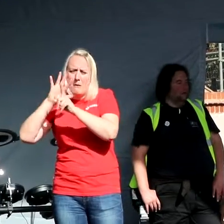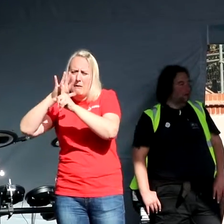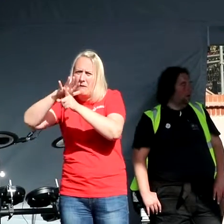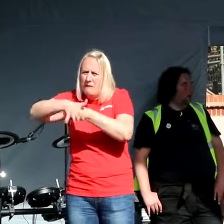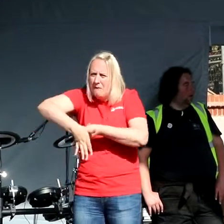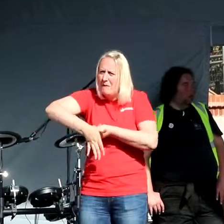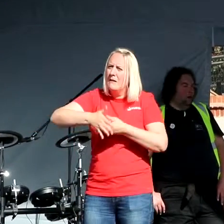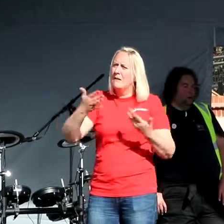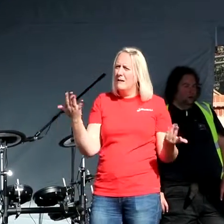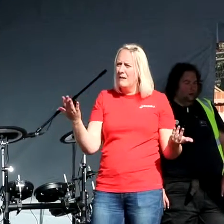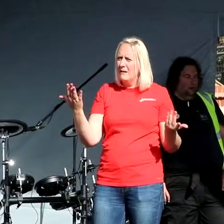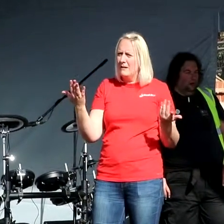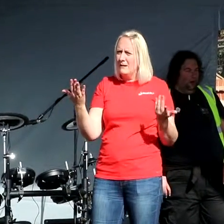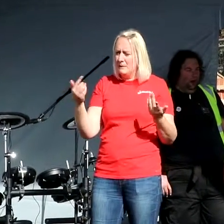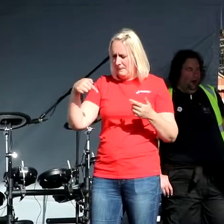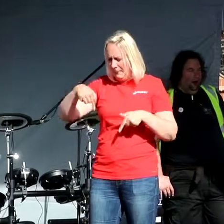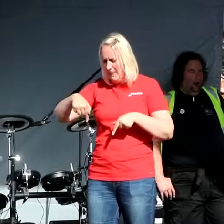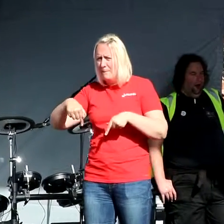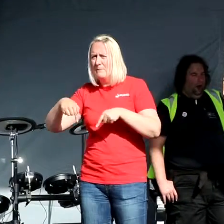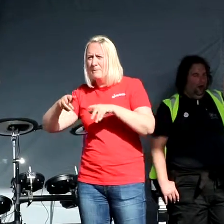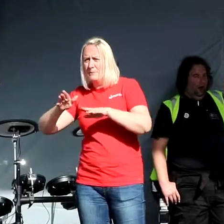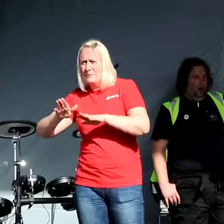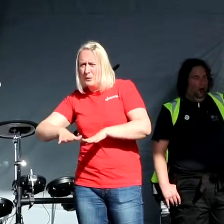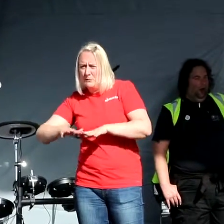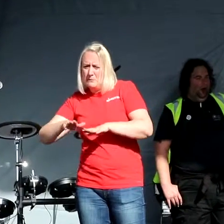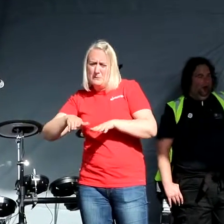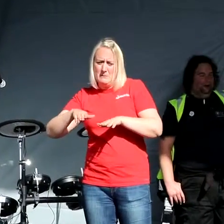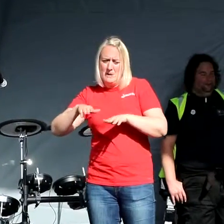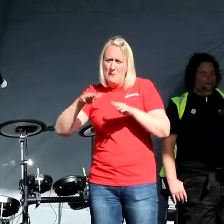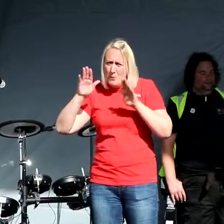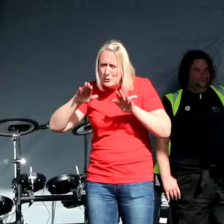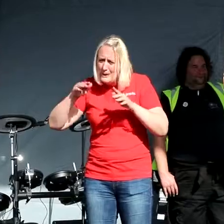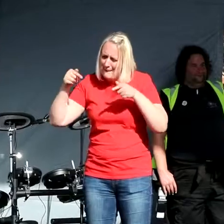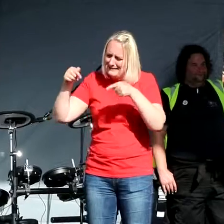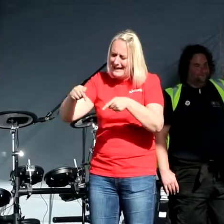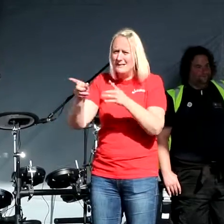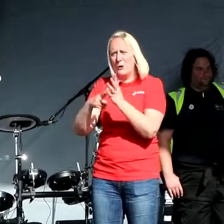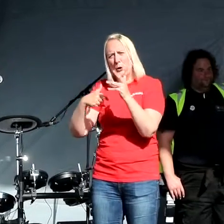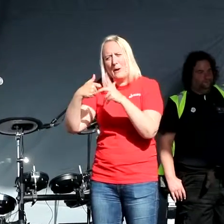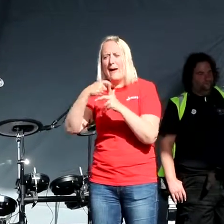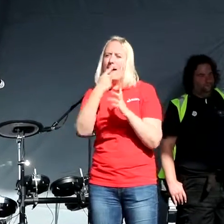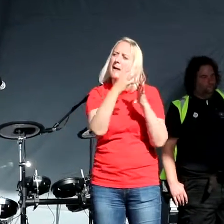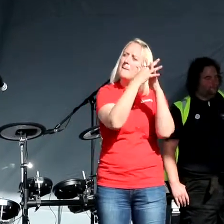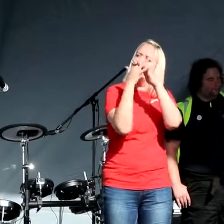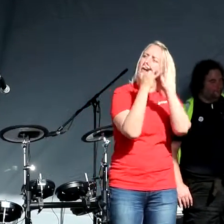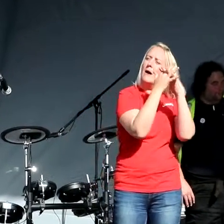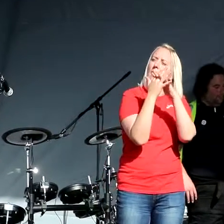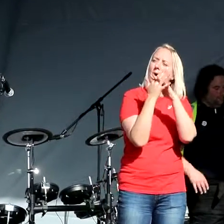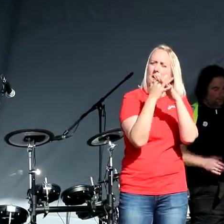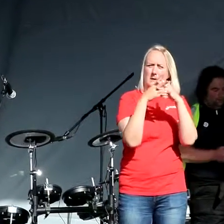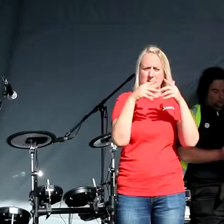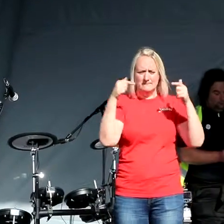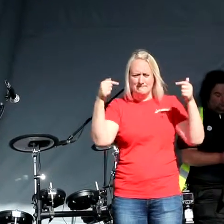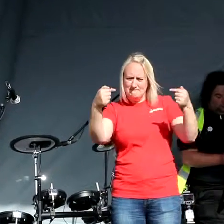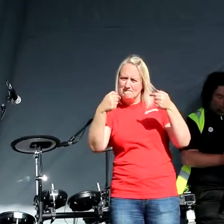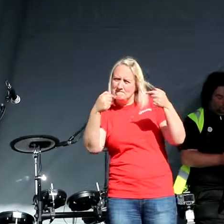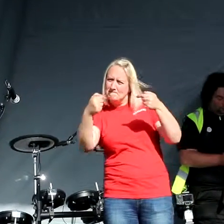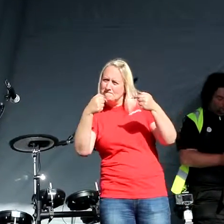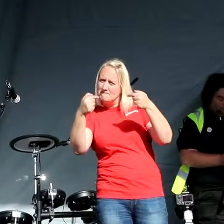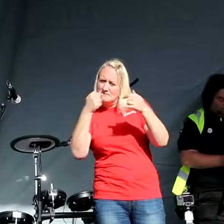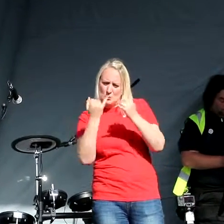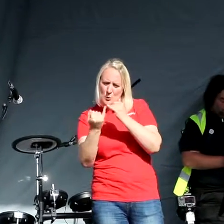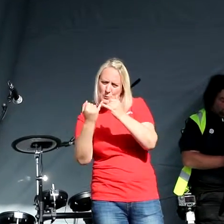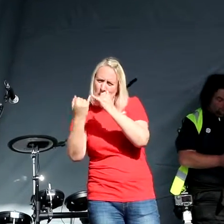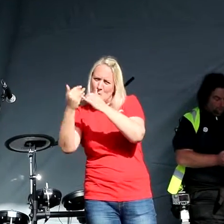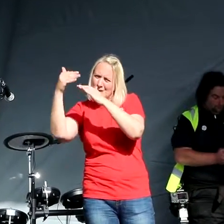the United States, the attacks on Muslims are growing greater and greater. That today, there is a referendum in